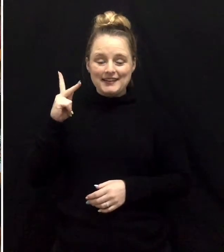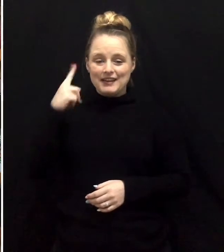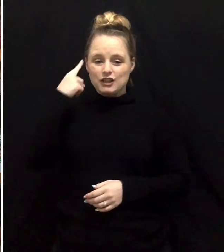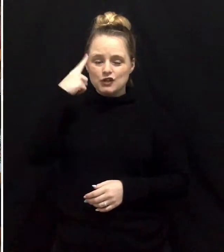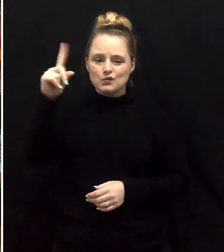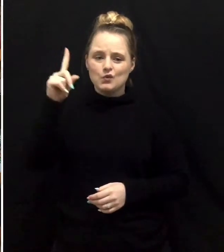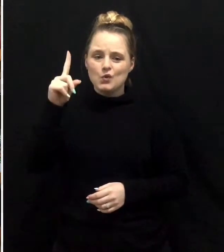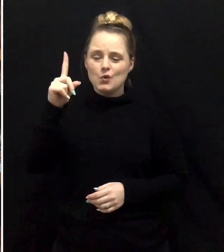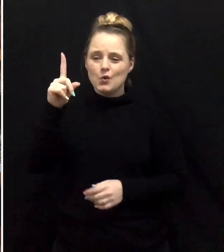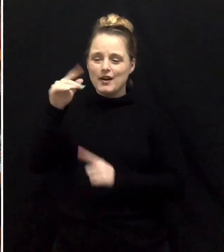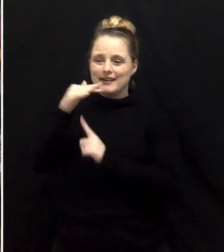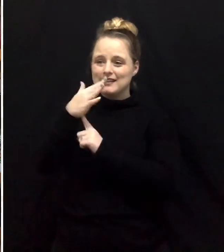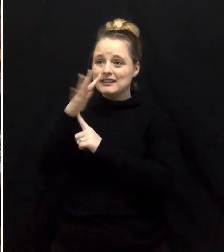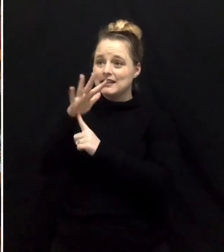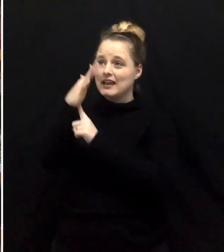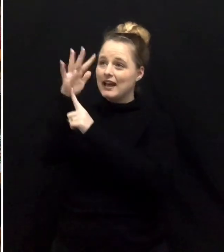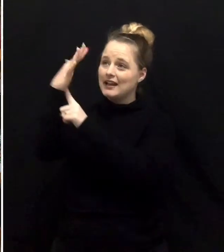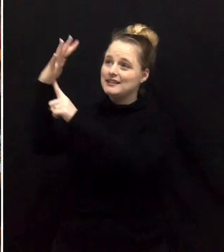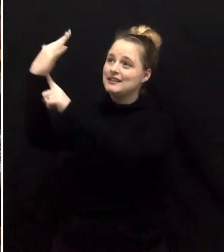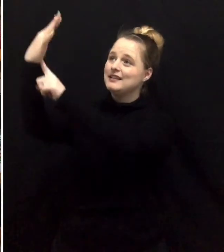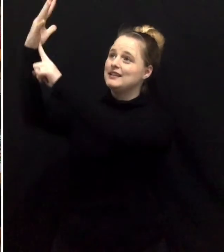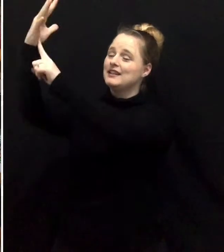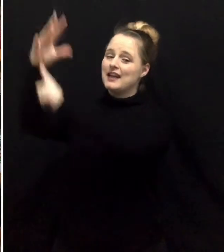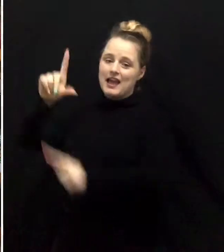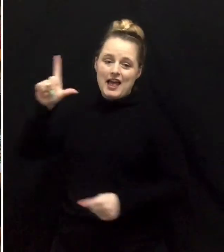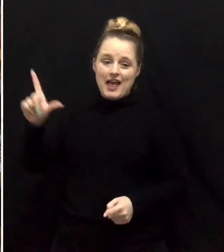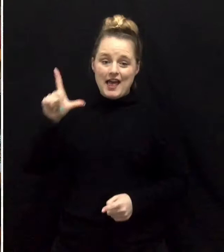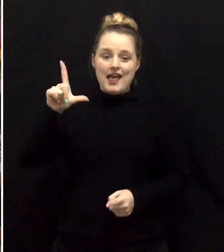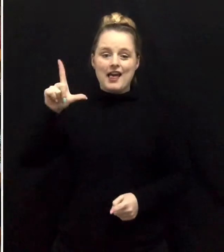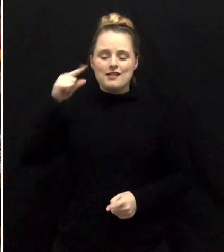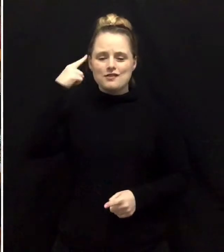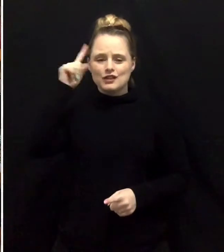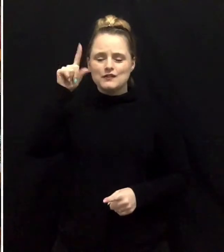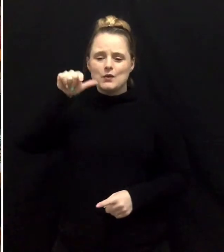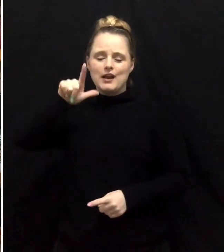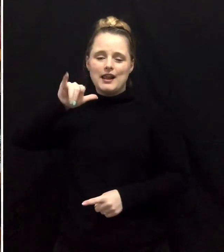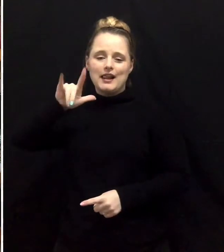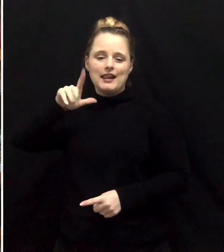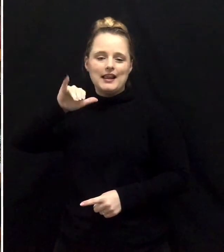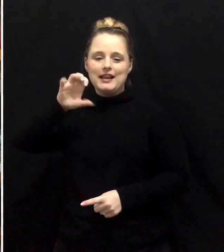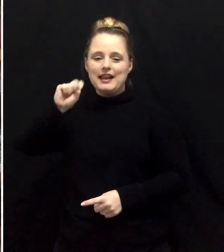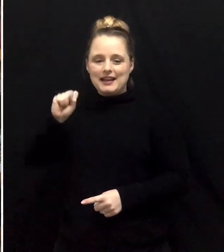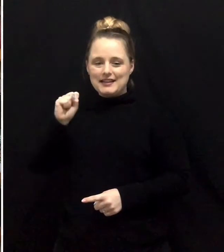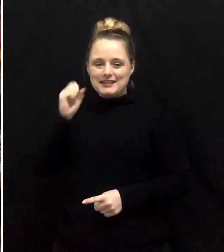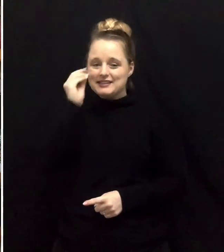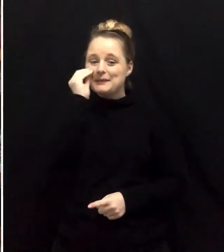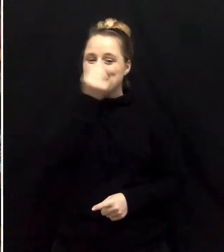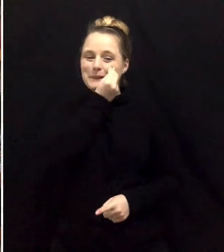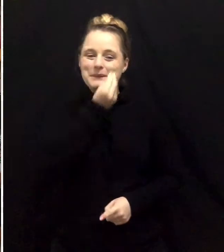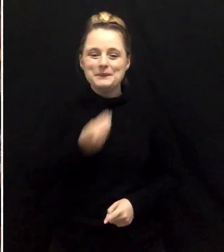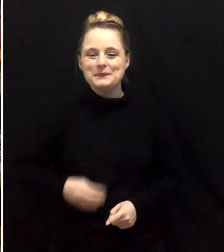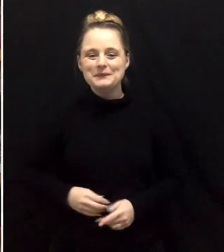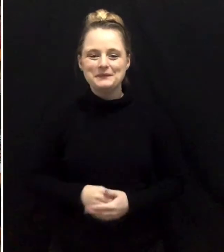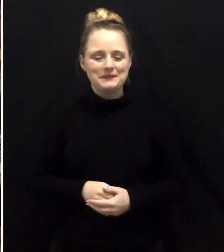K is for kite. L is for lilies.